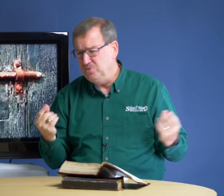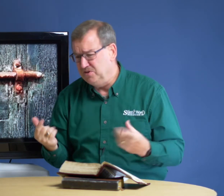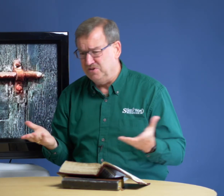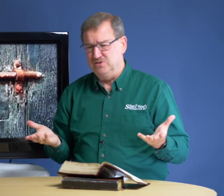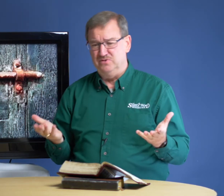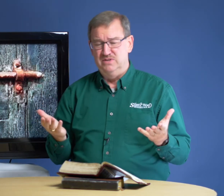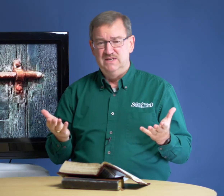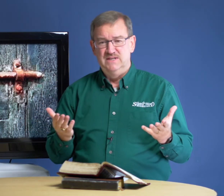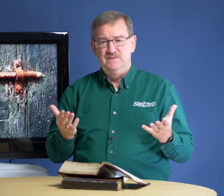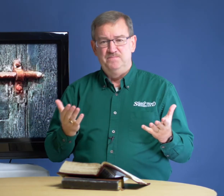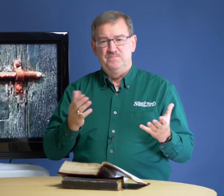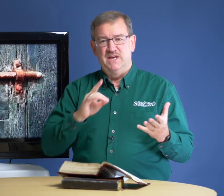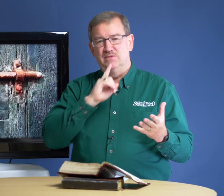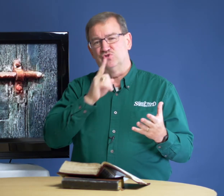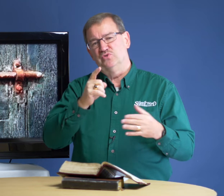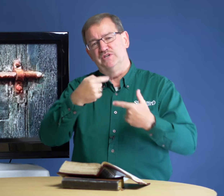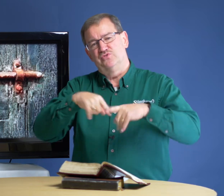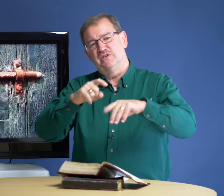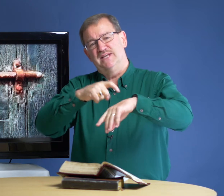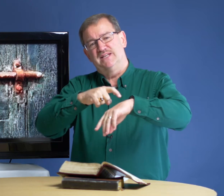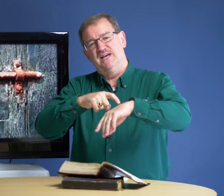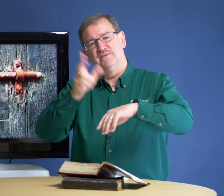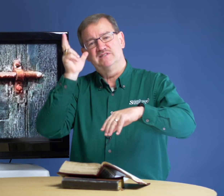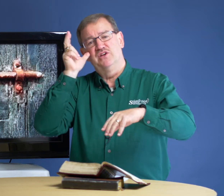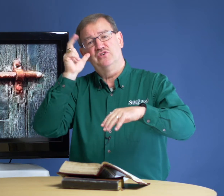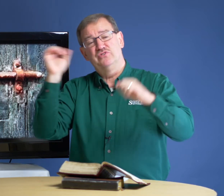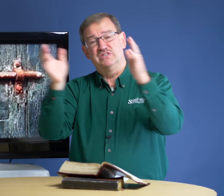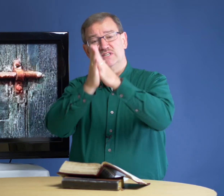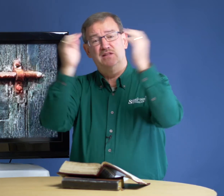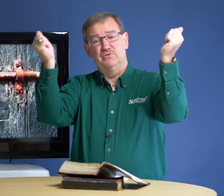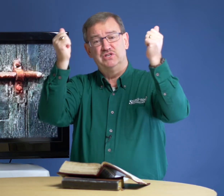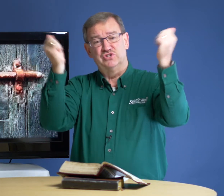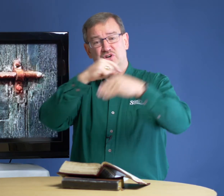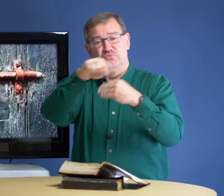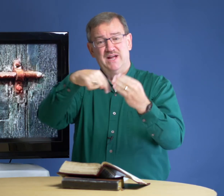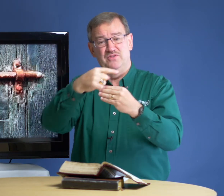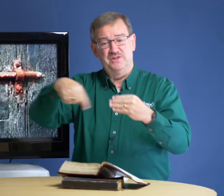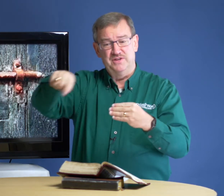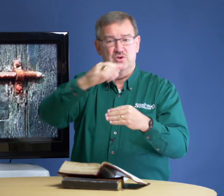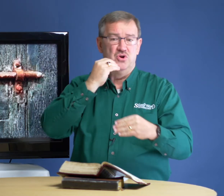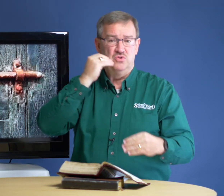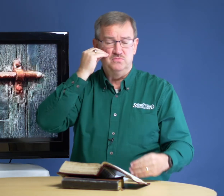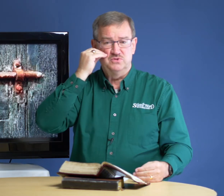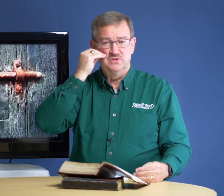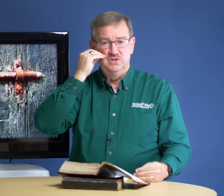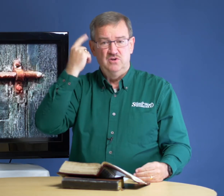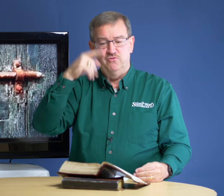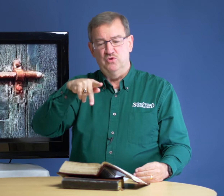we going to do? And I'm sure that during that time, as they heard the celebration around their homes for